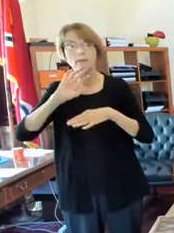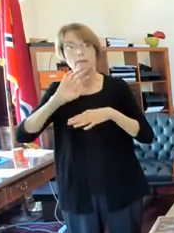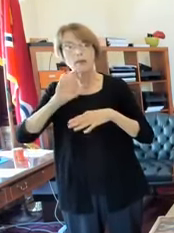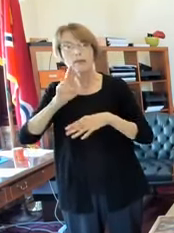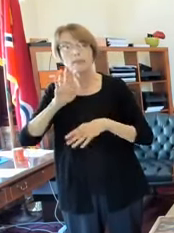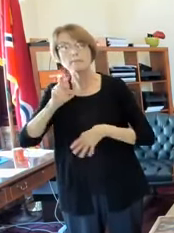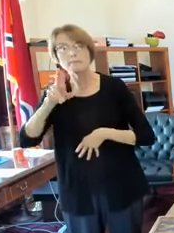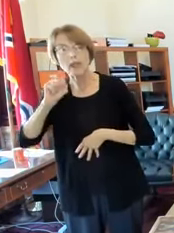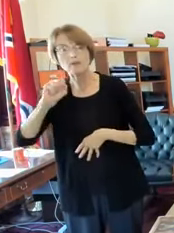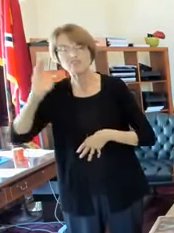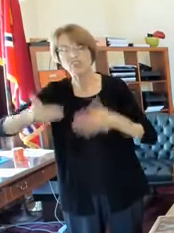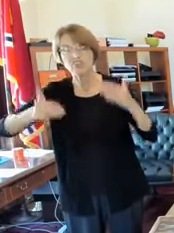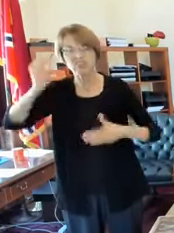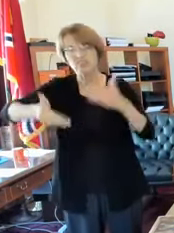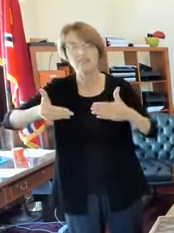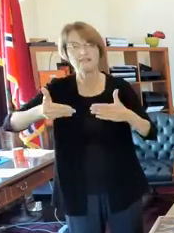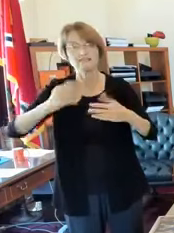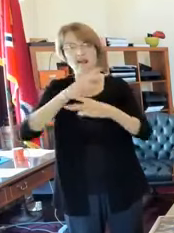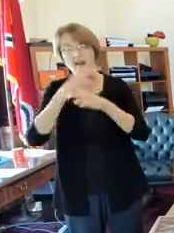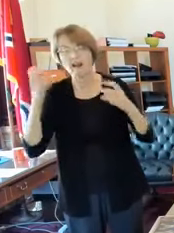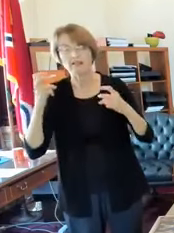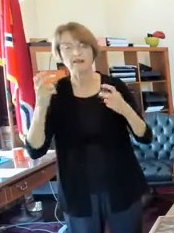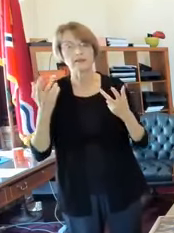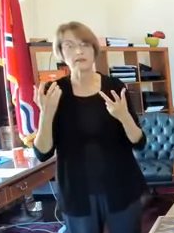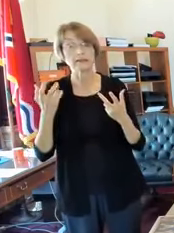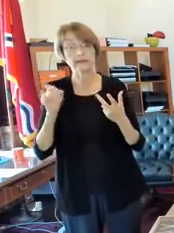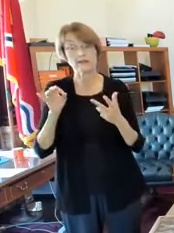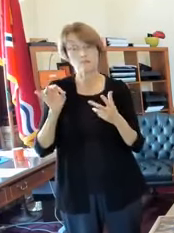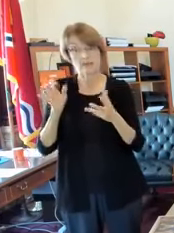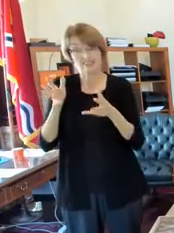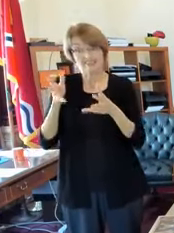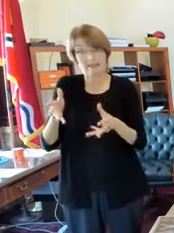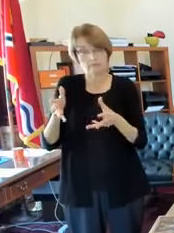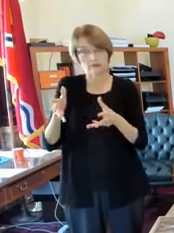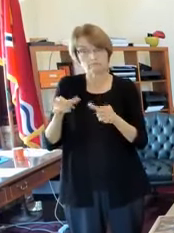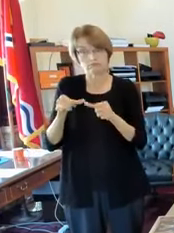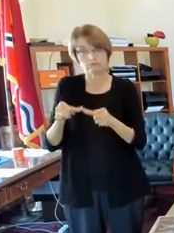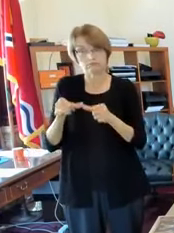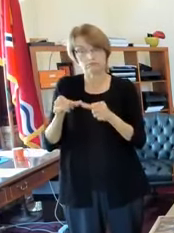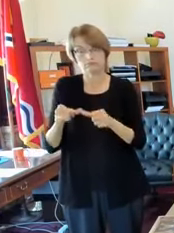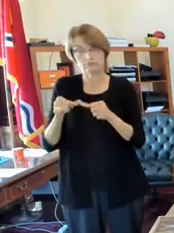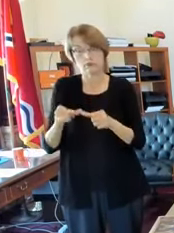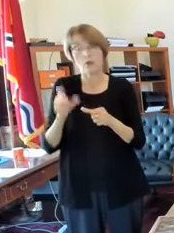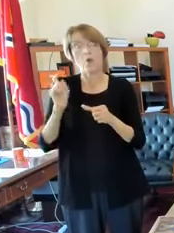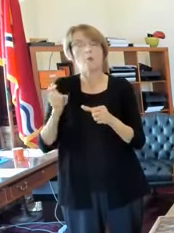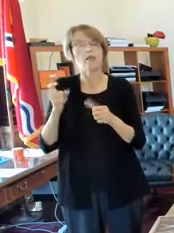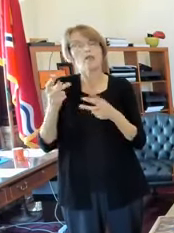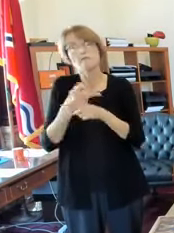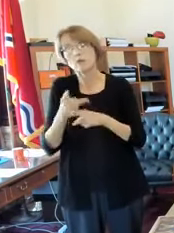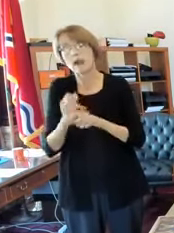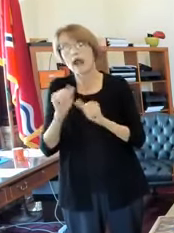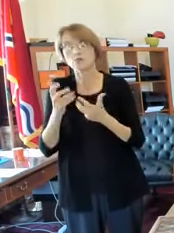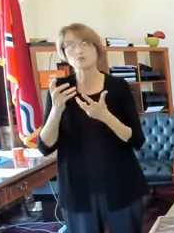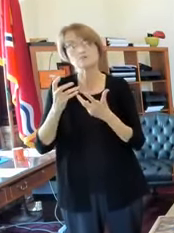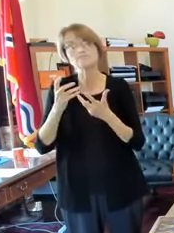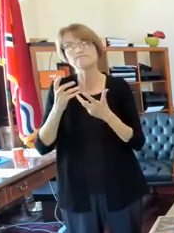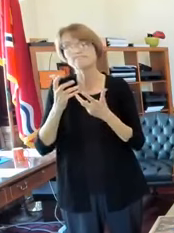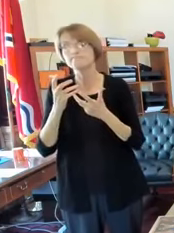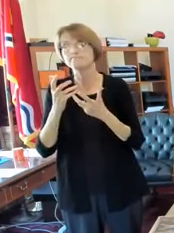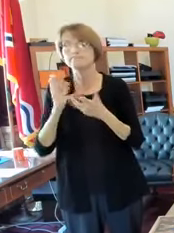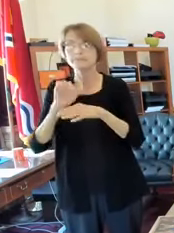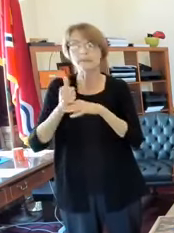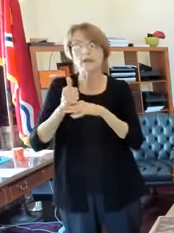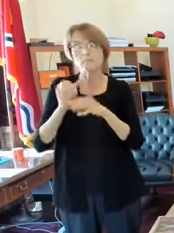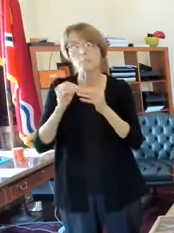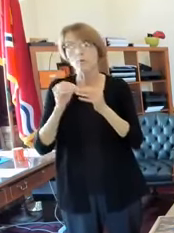If we're going to leave it like this for any length of time, we need to figure out something that's not as ugly. But right now, this is an emergency